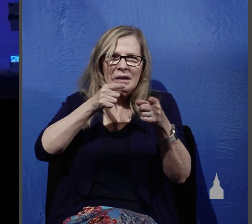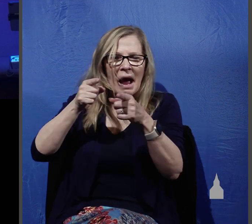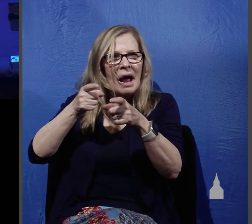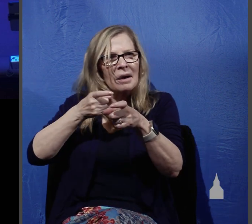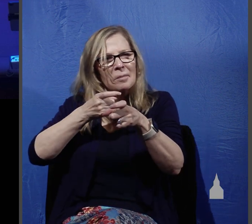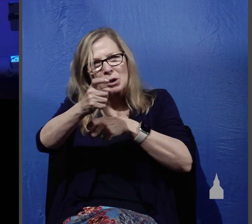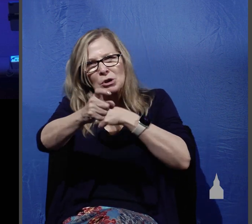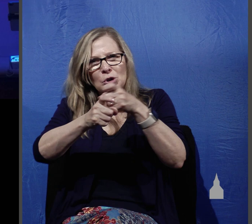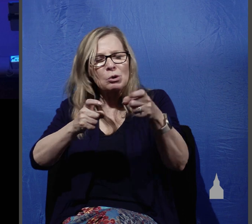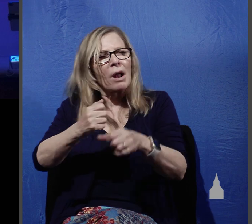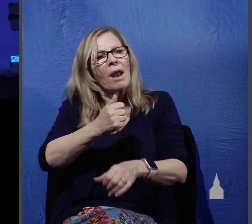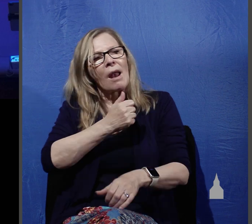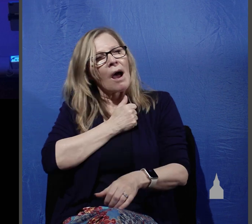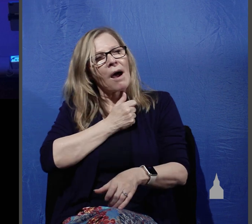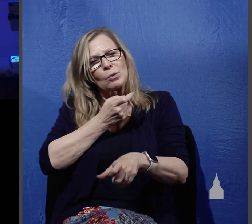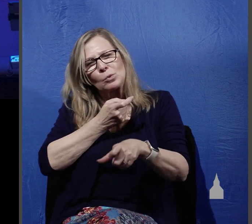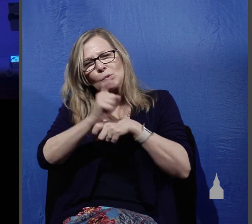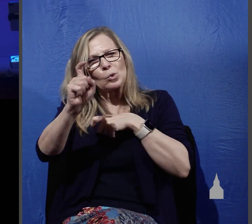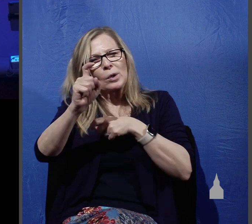Christ's servants and the message of the gospel